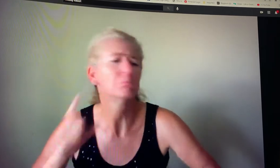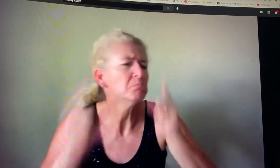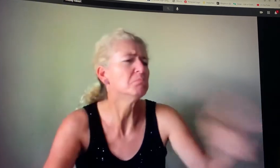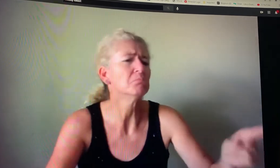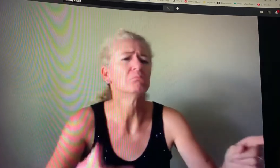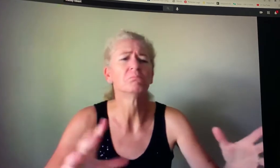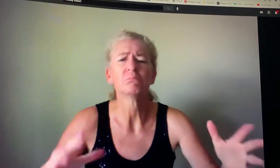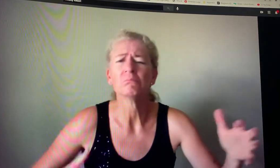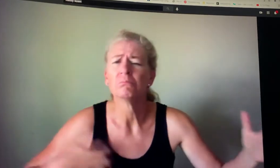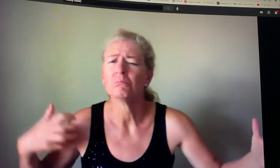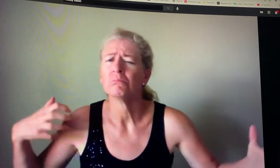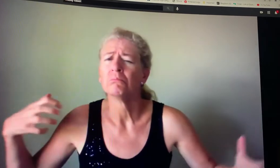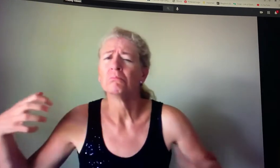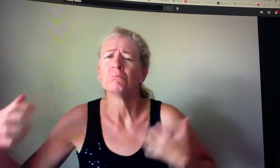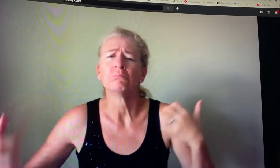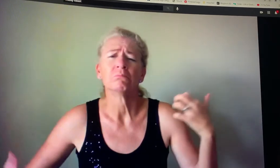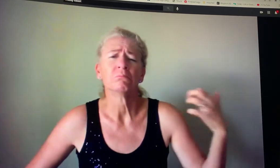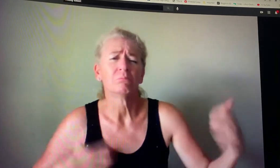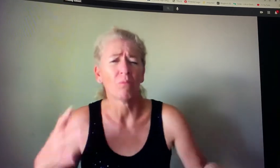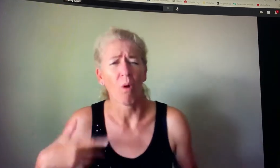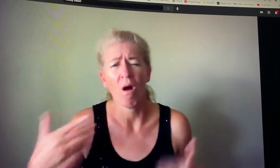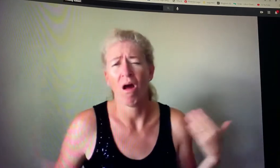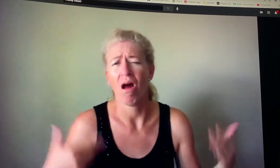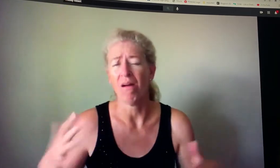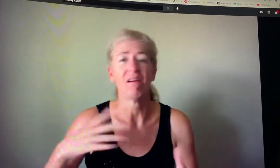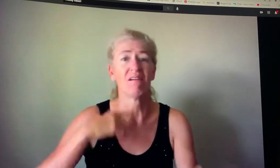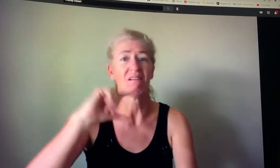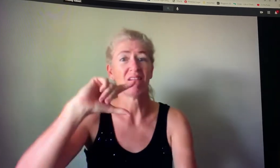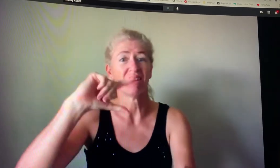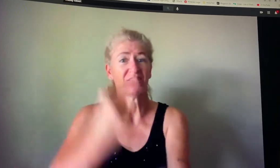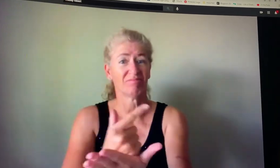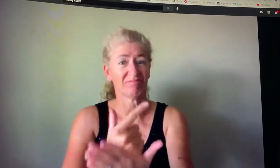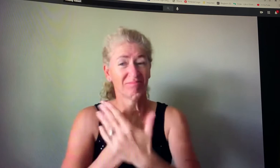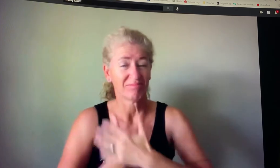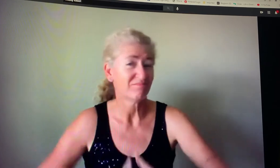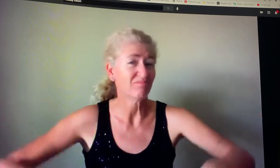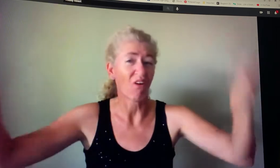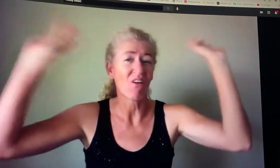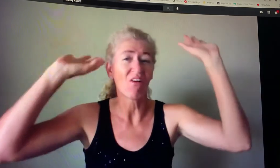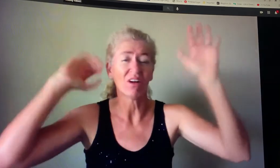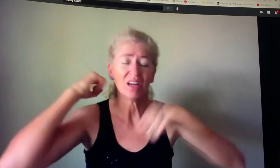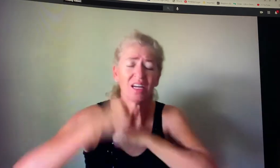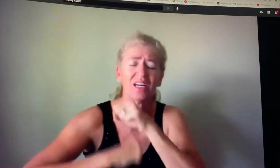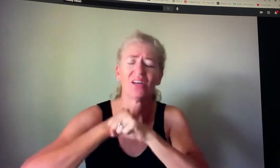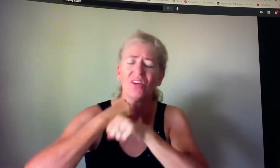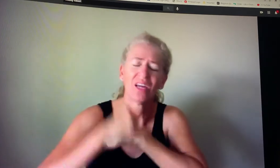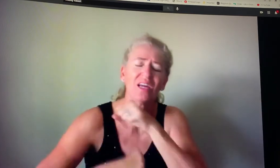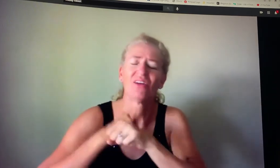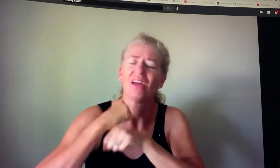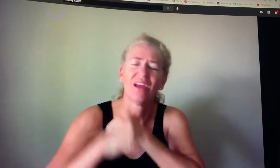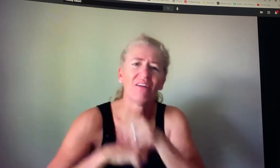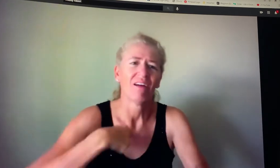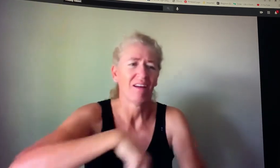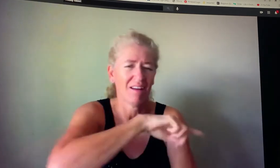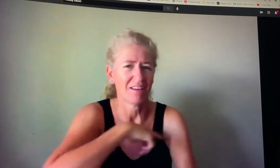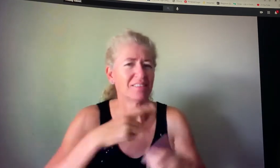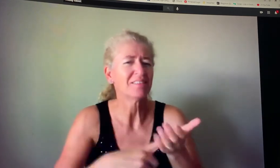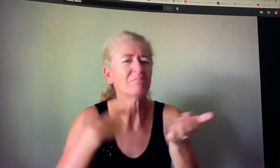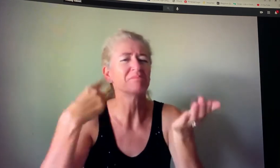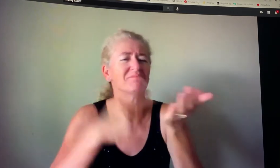but he never broke character never got mad or anything he would just he would just do that that was the thing that he did